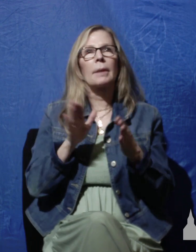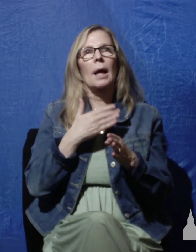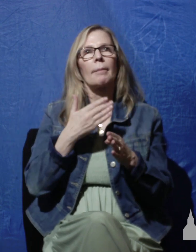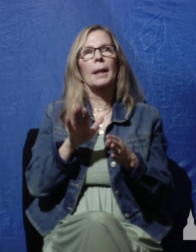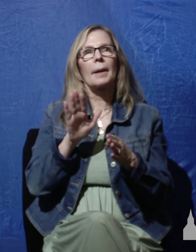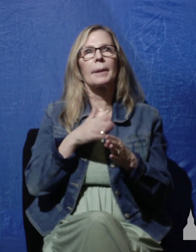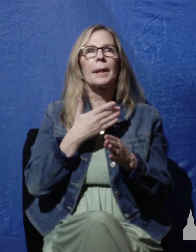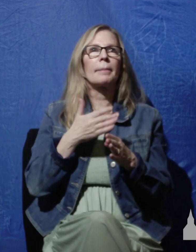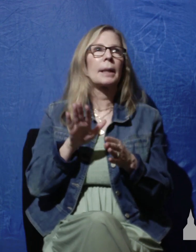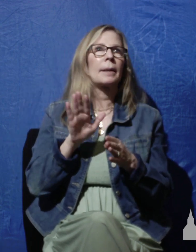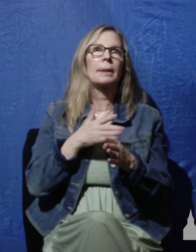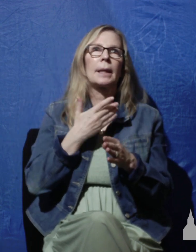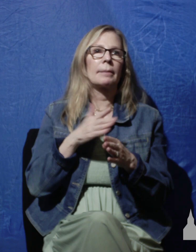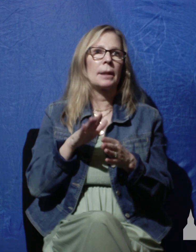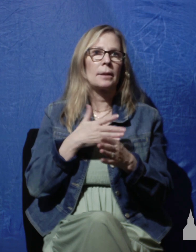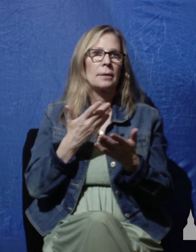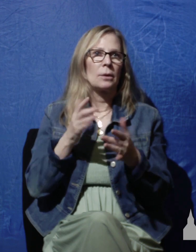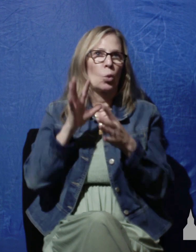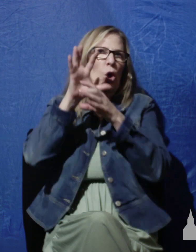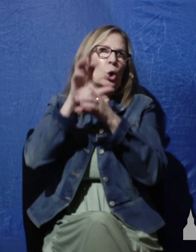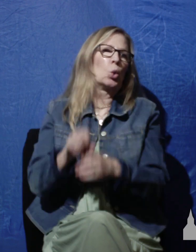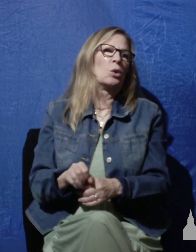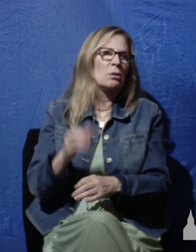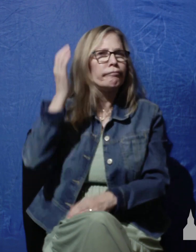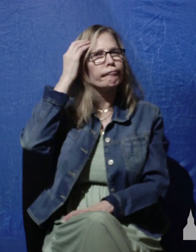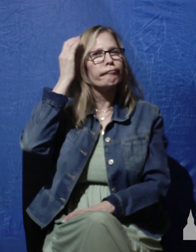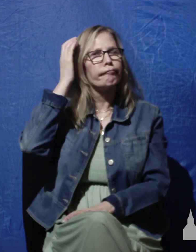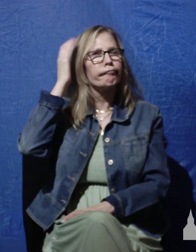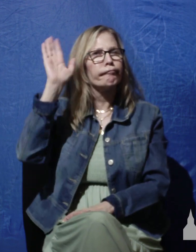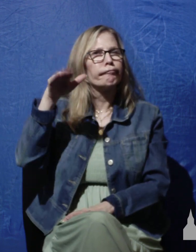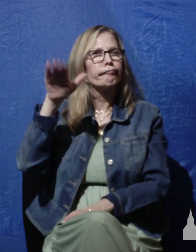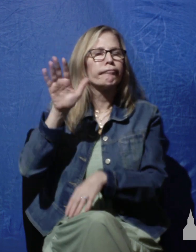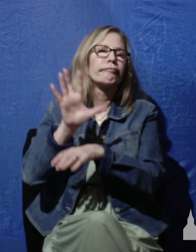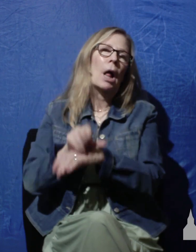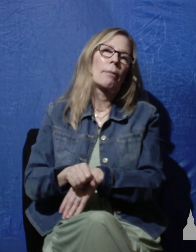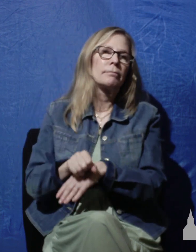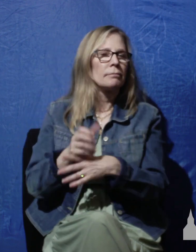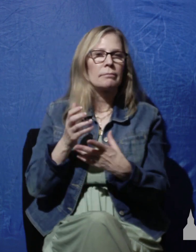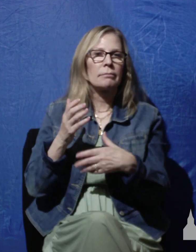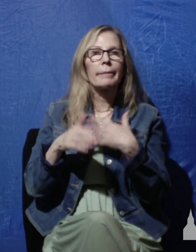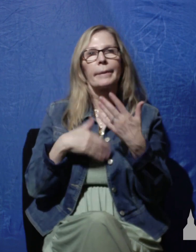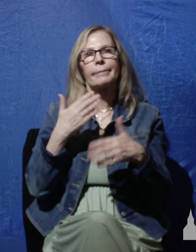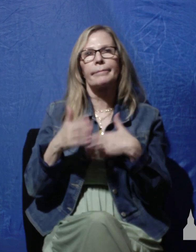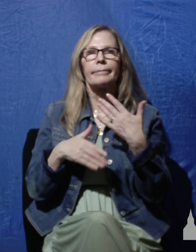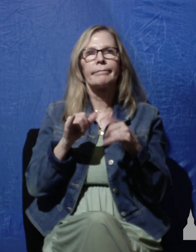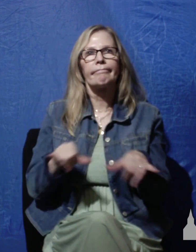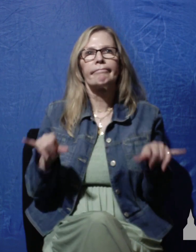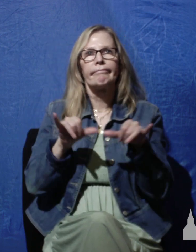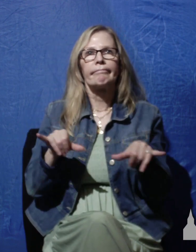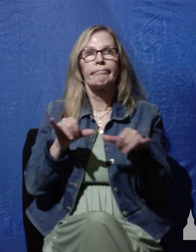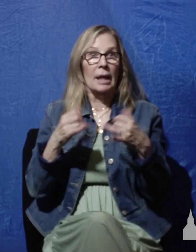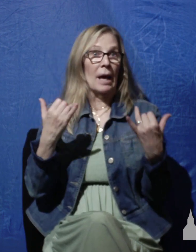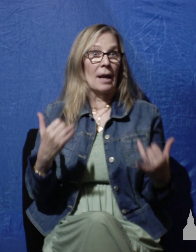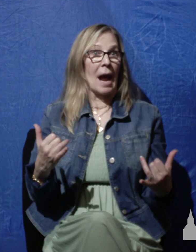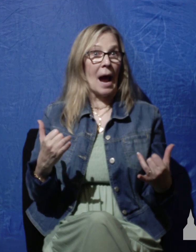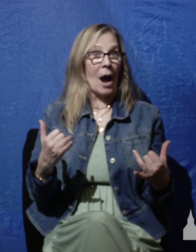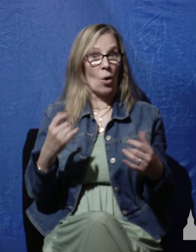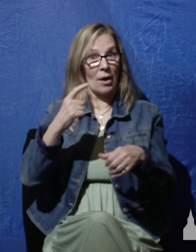that we're singing. We're just so used to them, we're so familiar with them, and we're entering now into a season of the year where we'll be